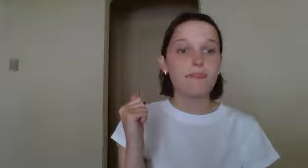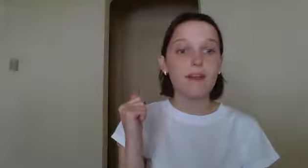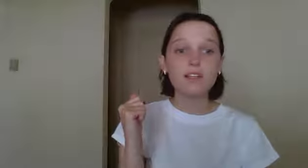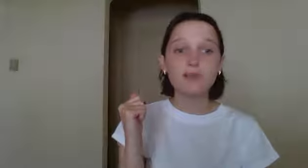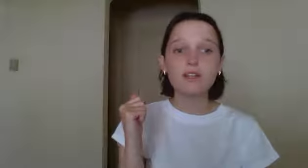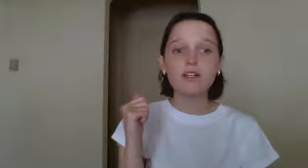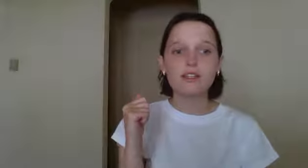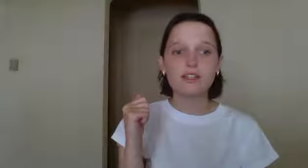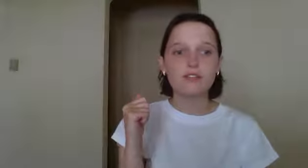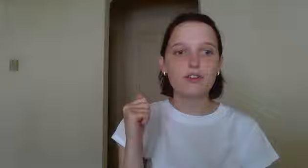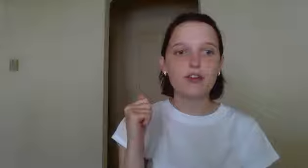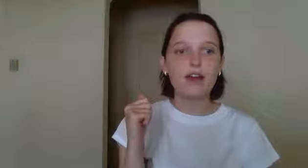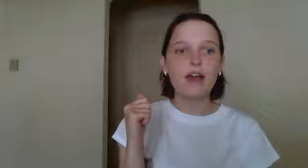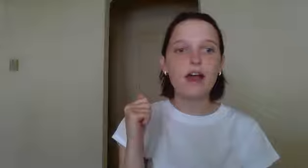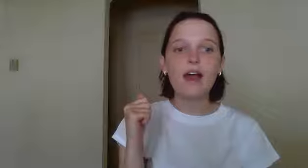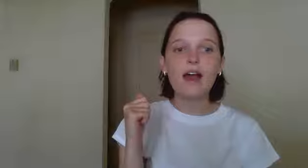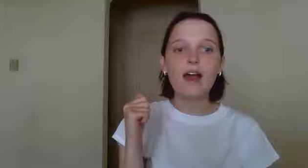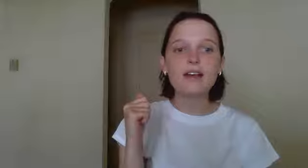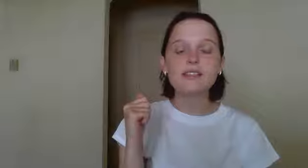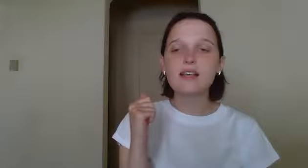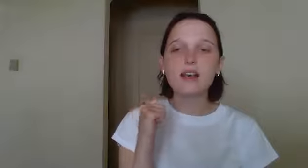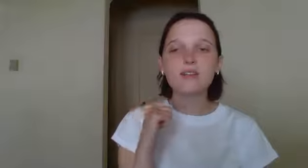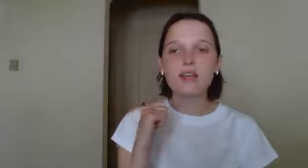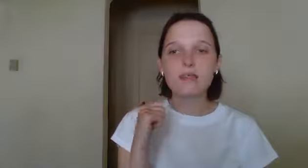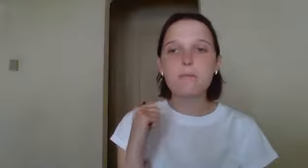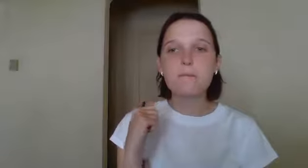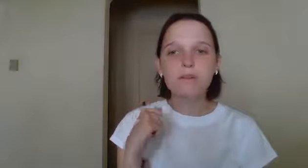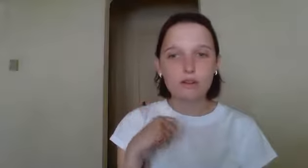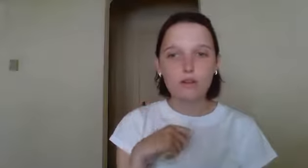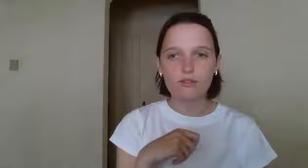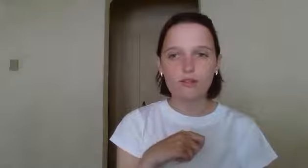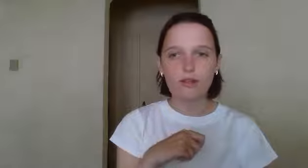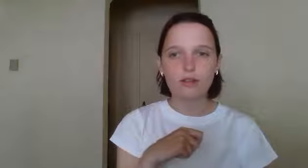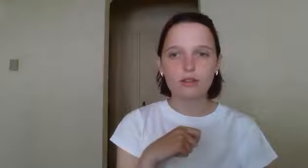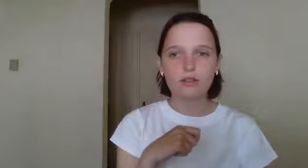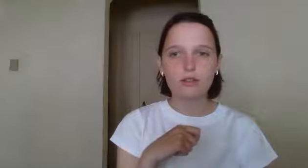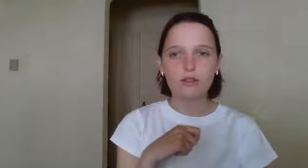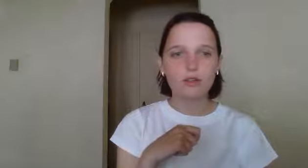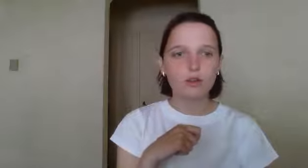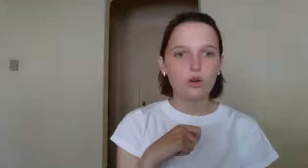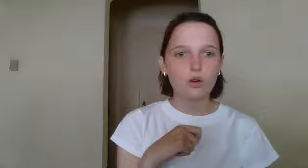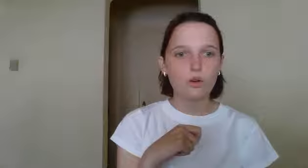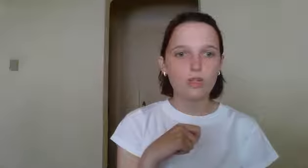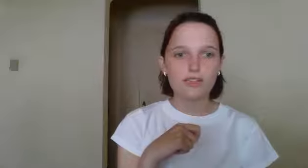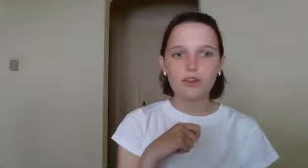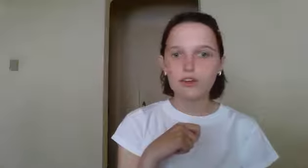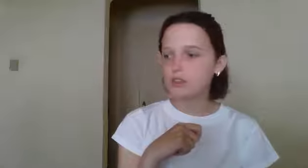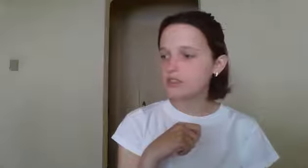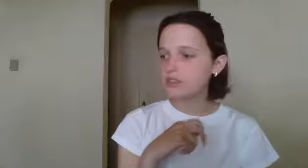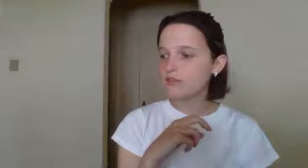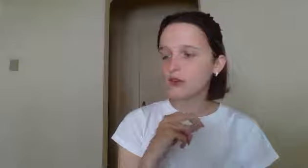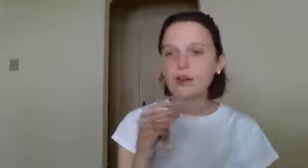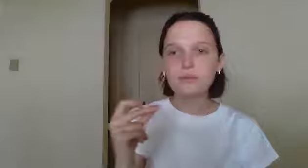Next, we're going to listen for the eh sound in the middle of a word. What sound are you listening for?